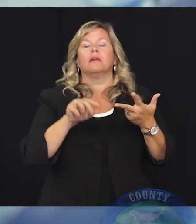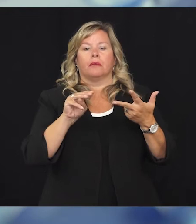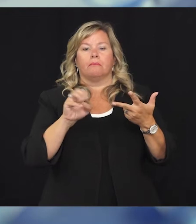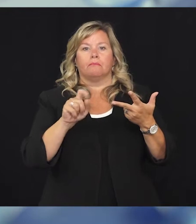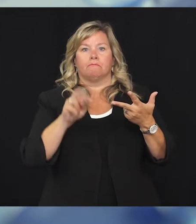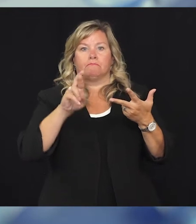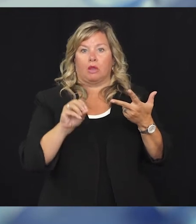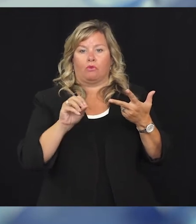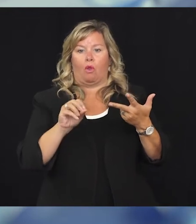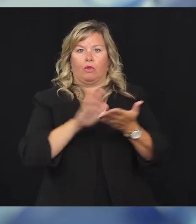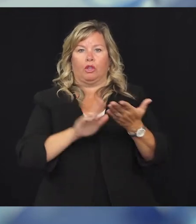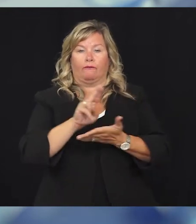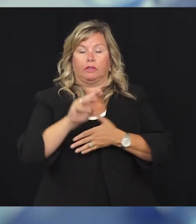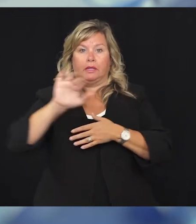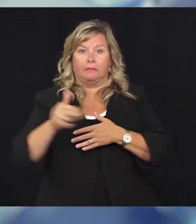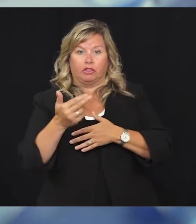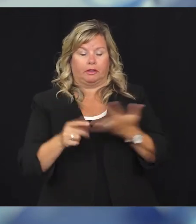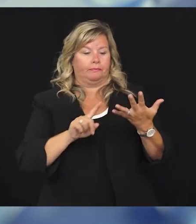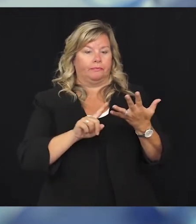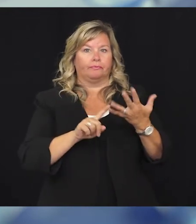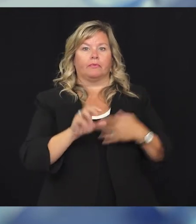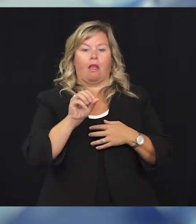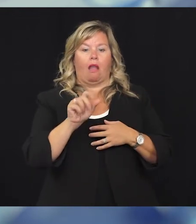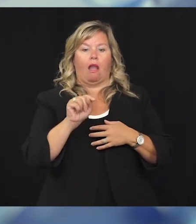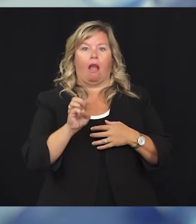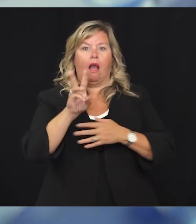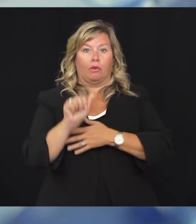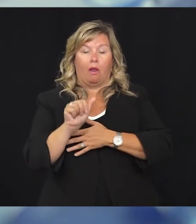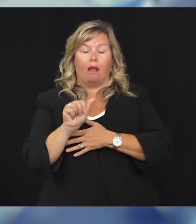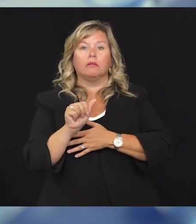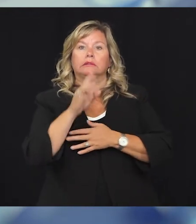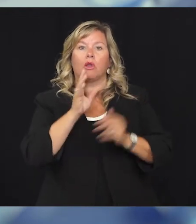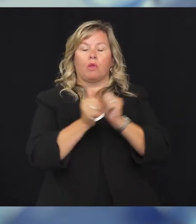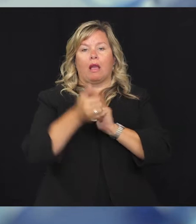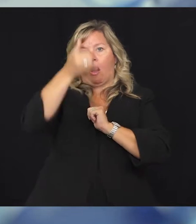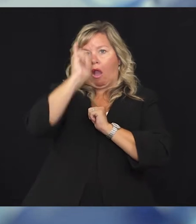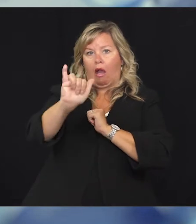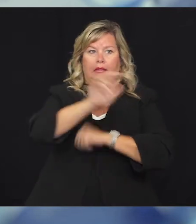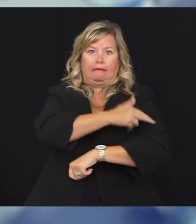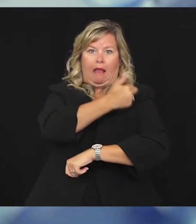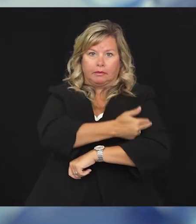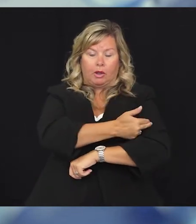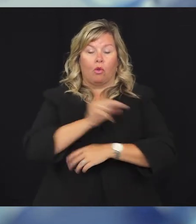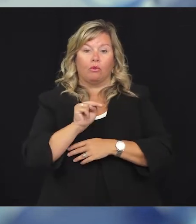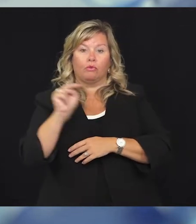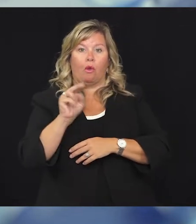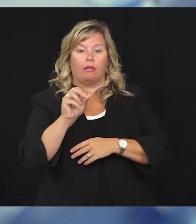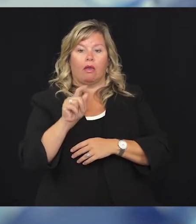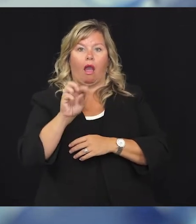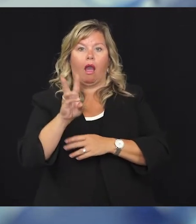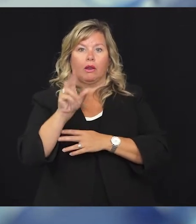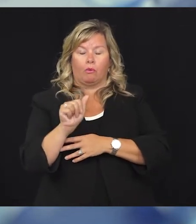And my colleagues at the Ottawa County Department of Public Health have been communicating with Holland Hospital and the North Ottawa Community